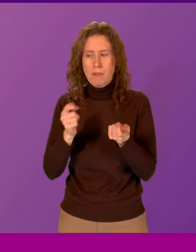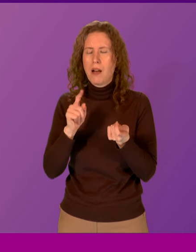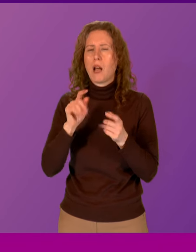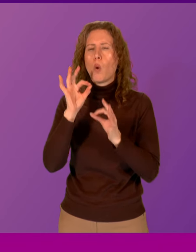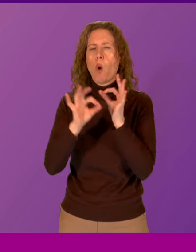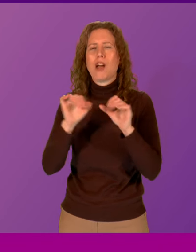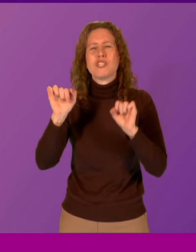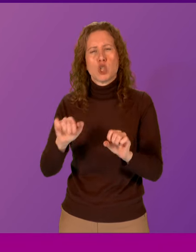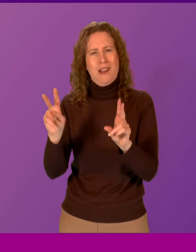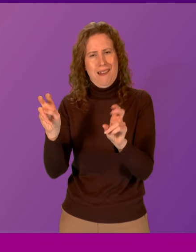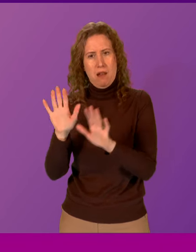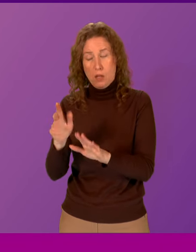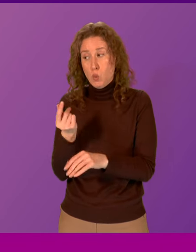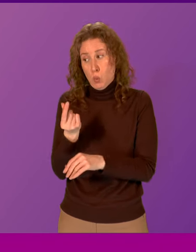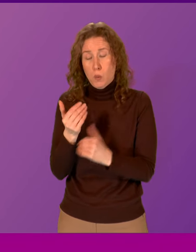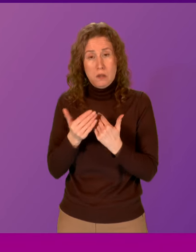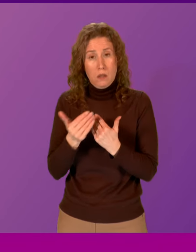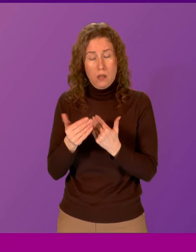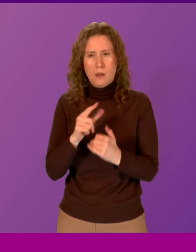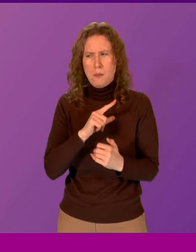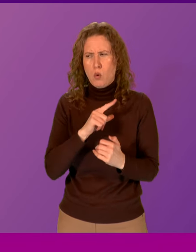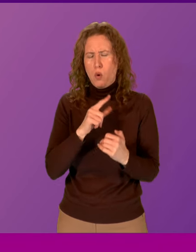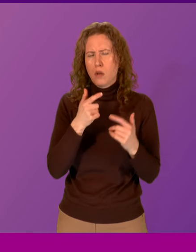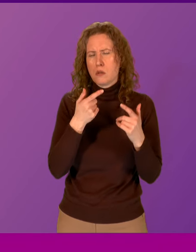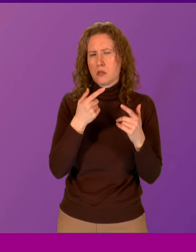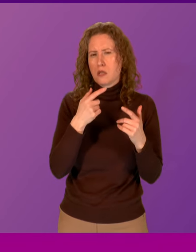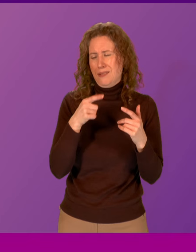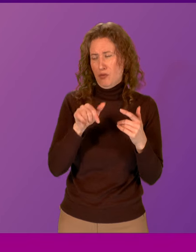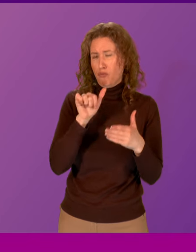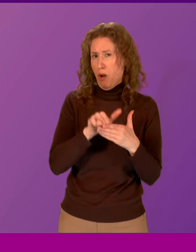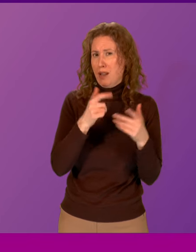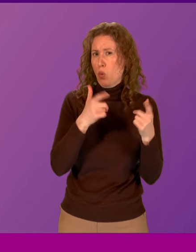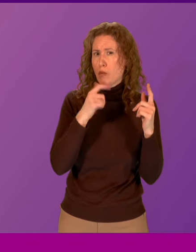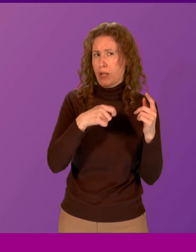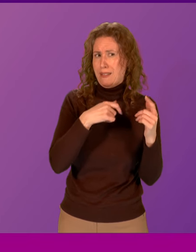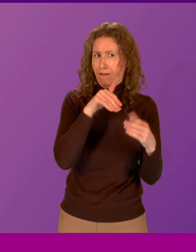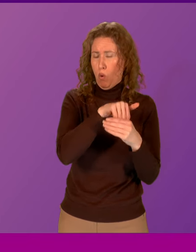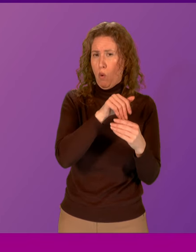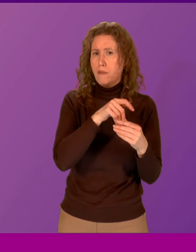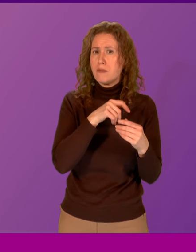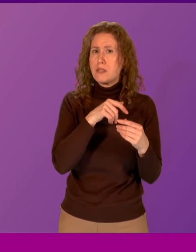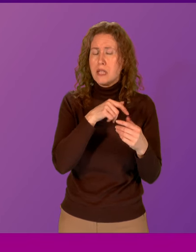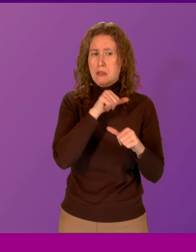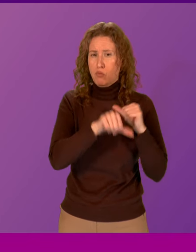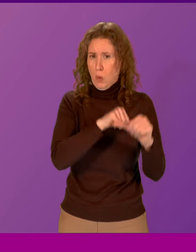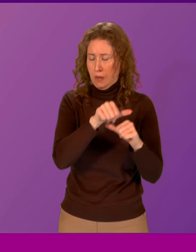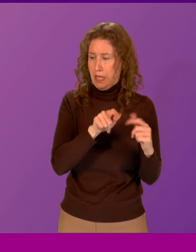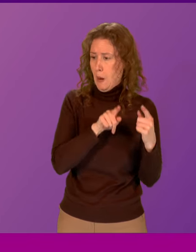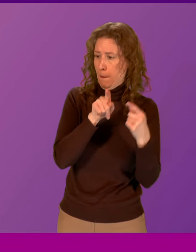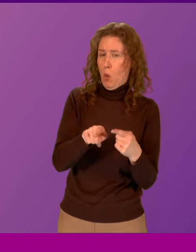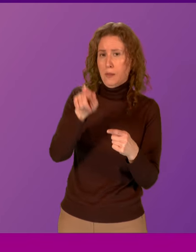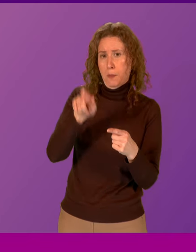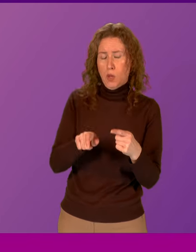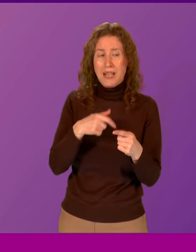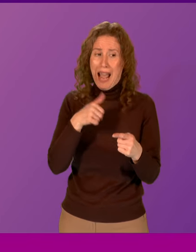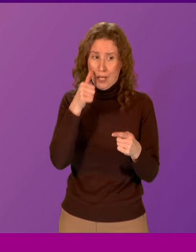appointed, very shortly, I would hope, because the Lord President rightly has been involved in the process of appointing an inquiry chair, and discussions, I